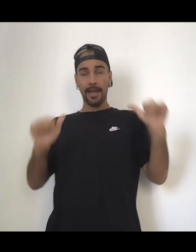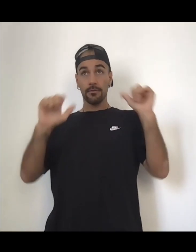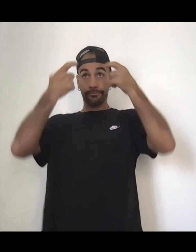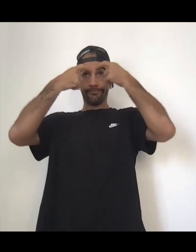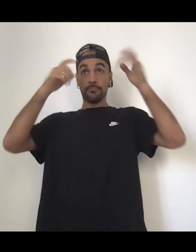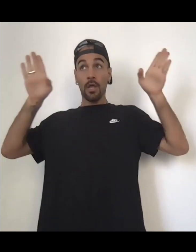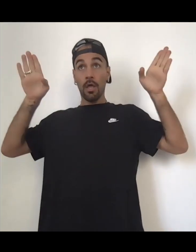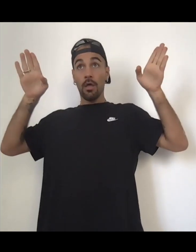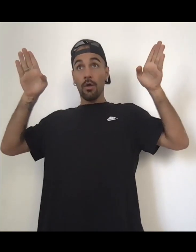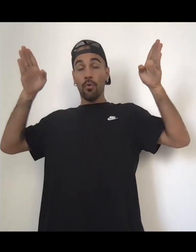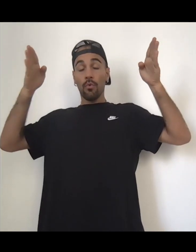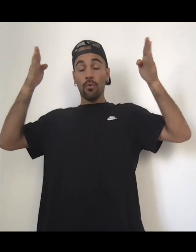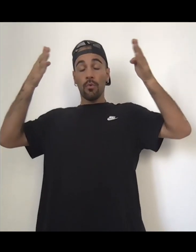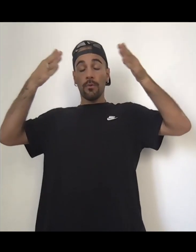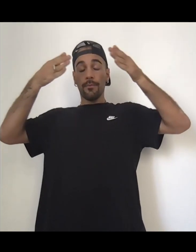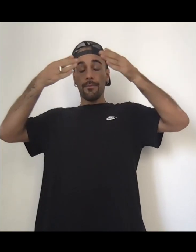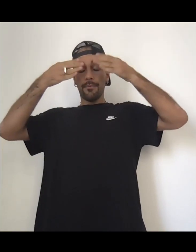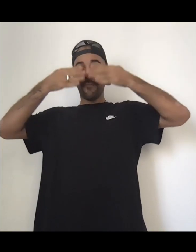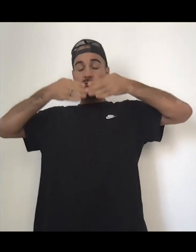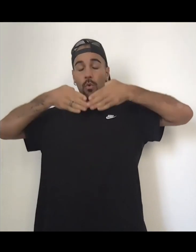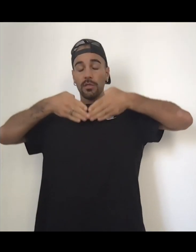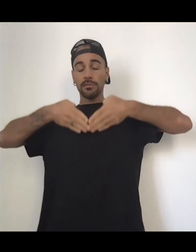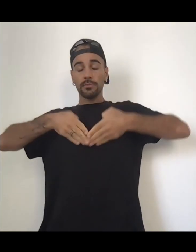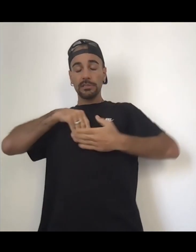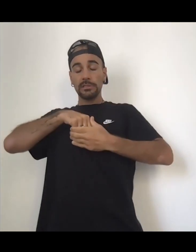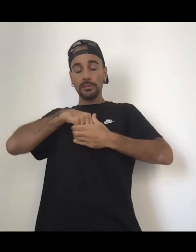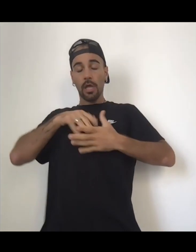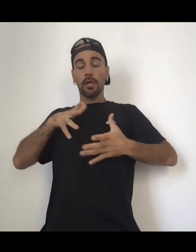However, quiet is just,